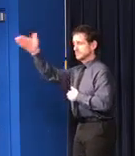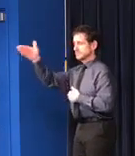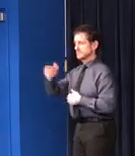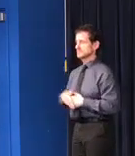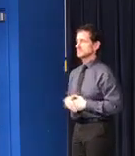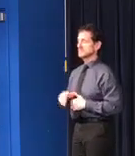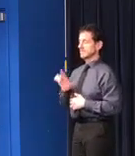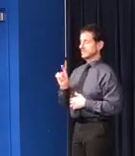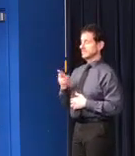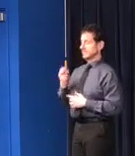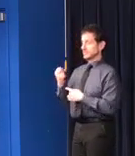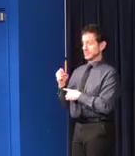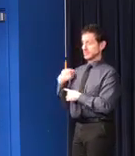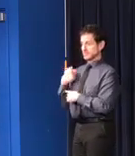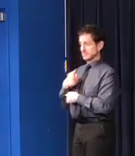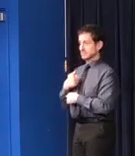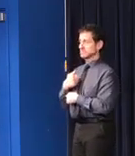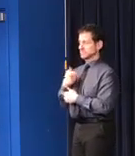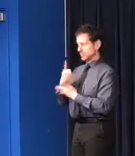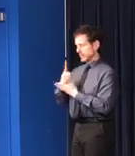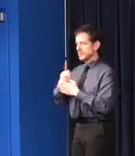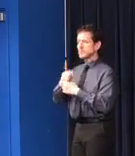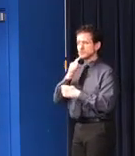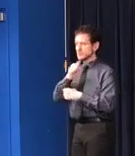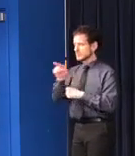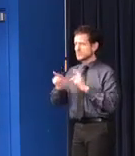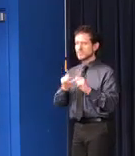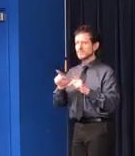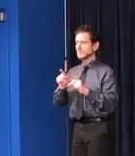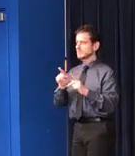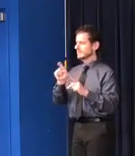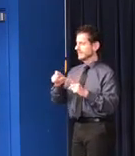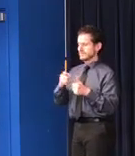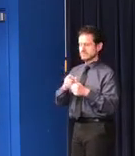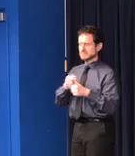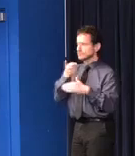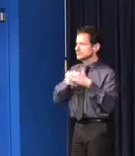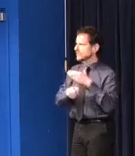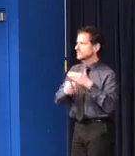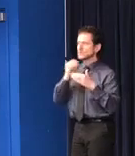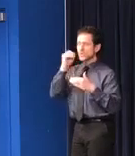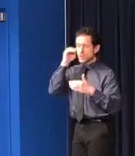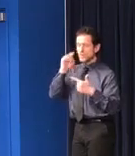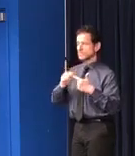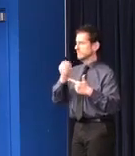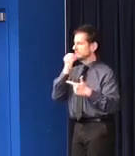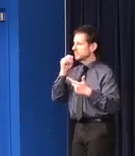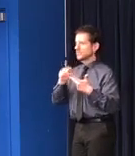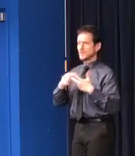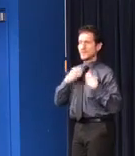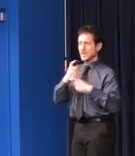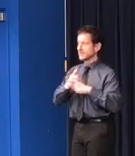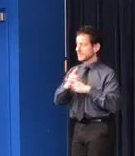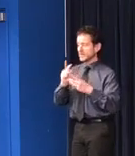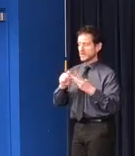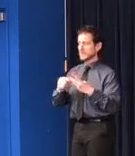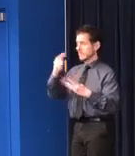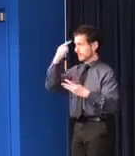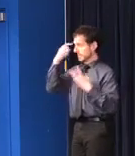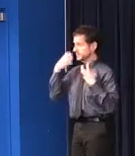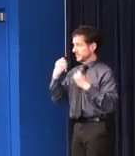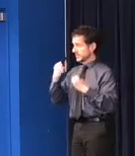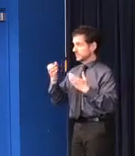exists to ensure that the basic needs such as shelter, food, health care, mental health,